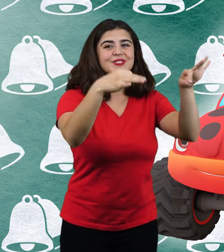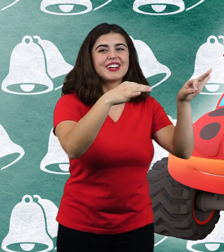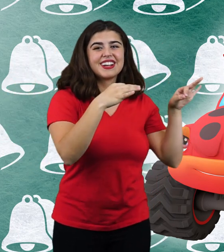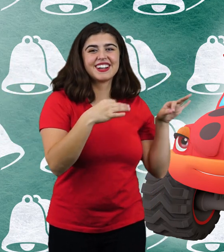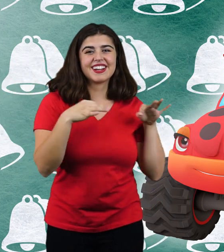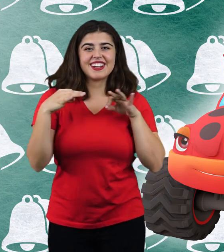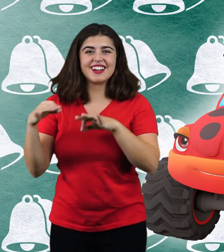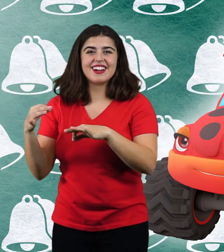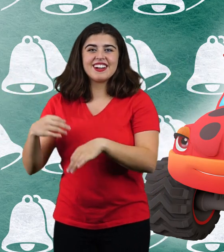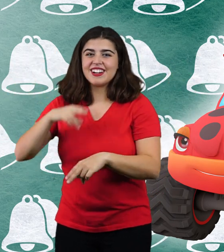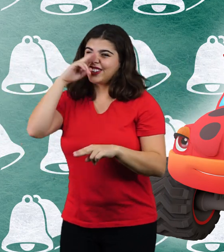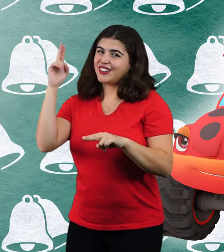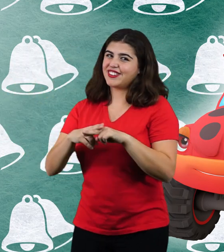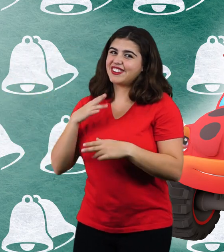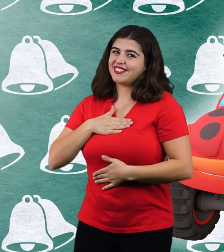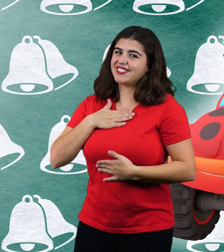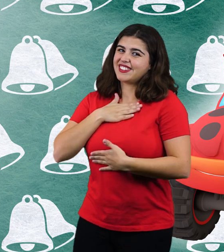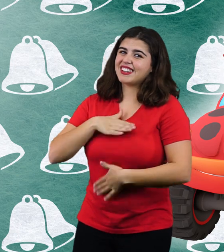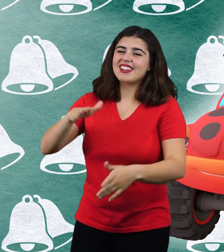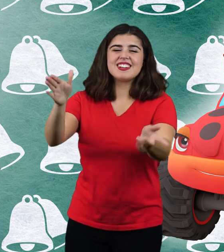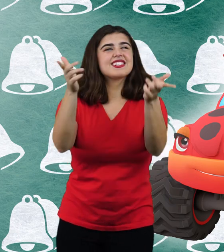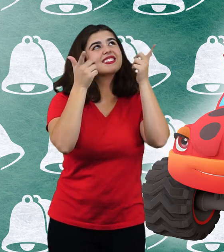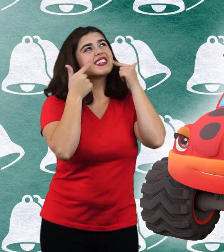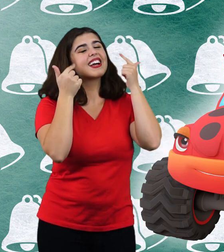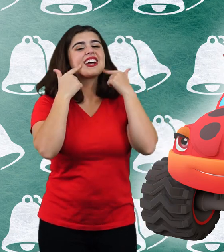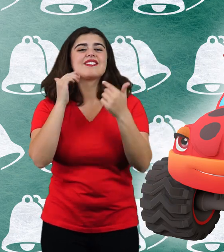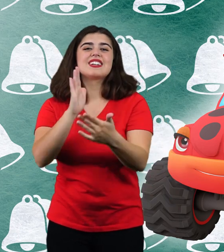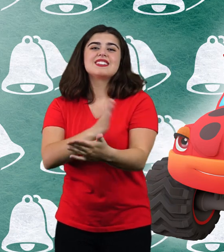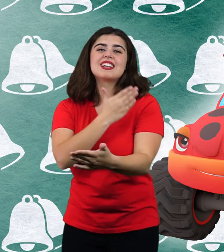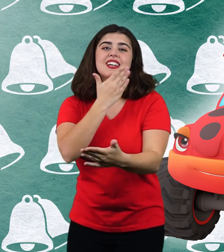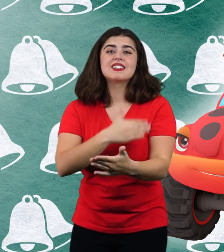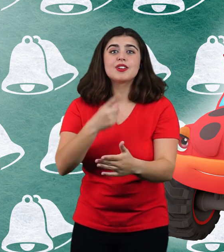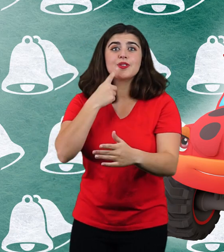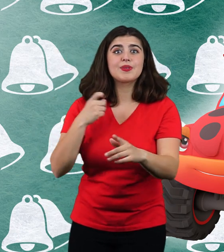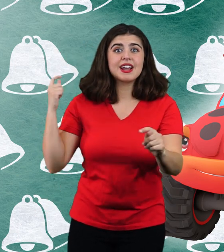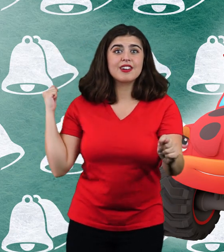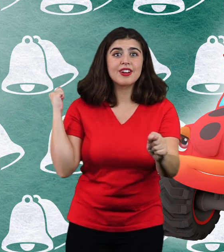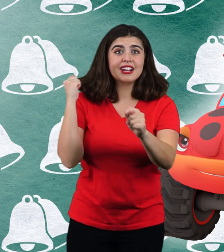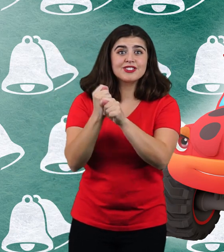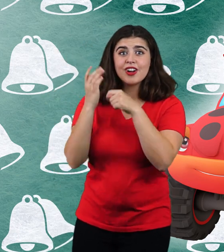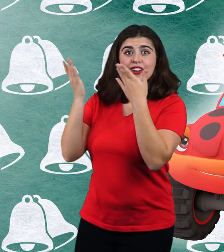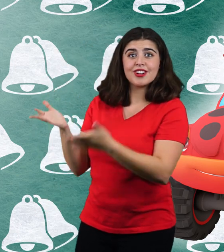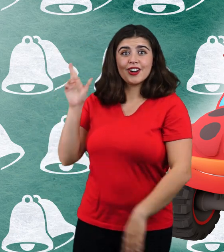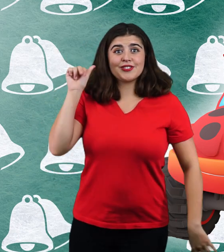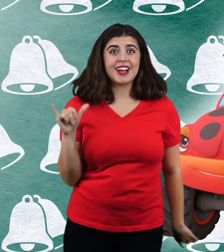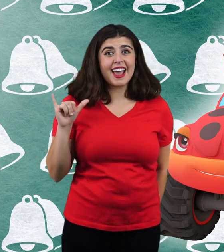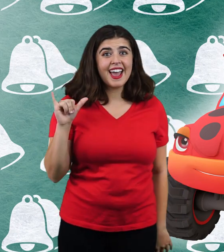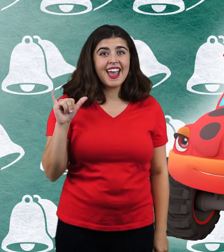the way Oh, what fun is to laugh and sing in the bright red truck called Ray